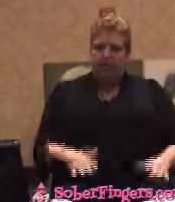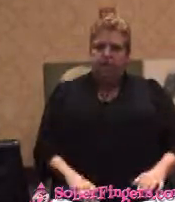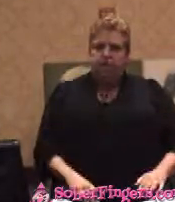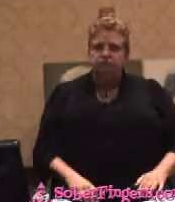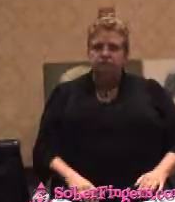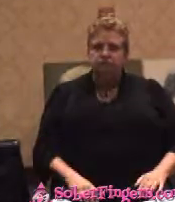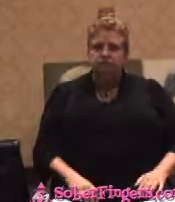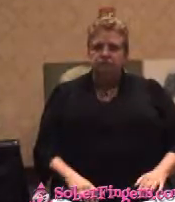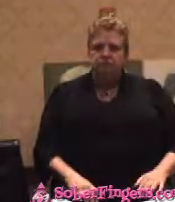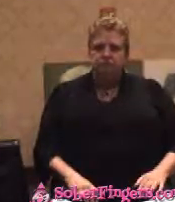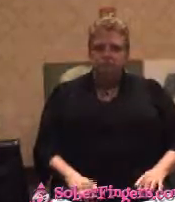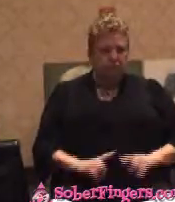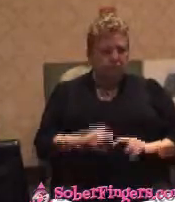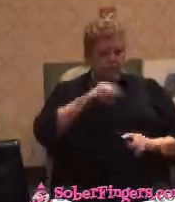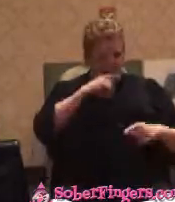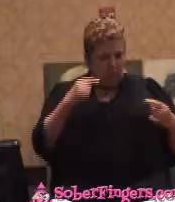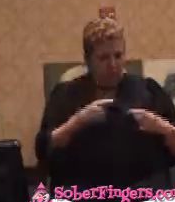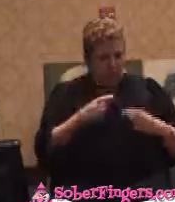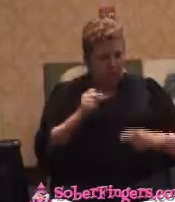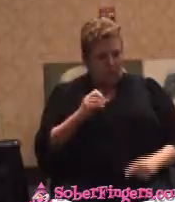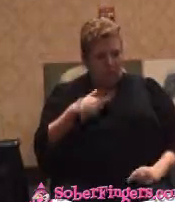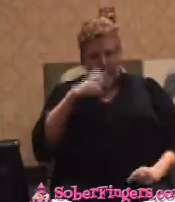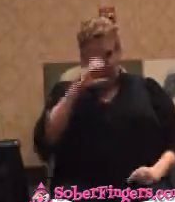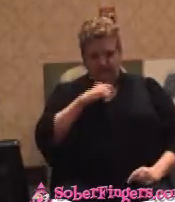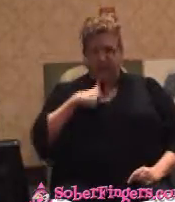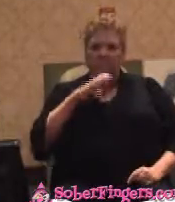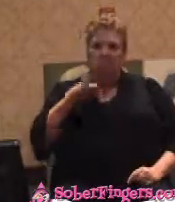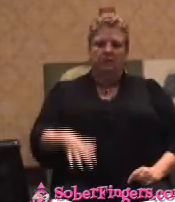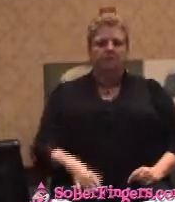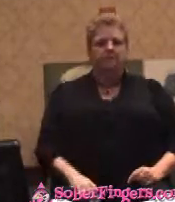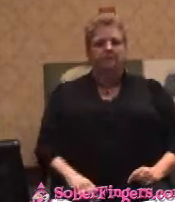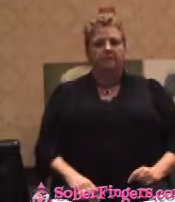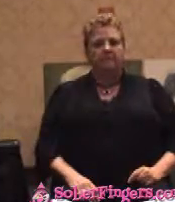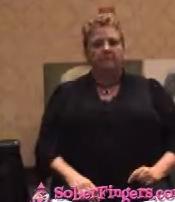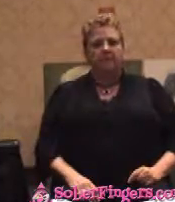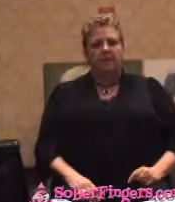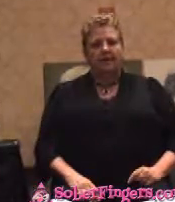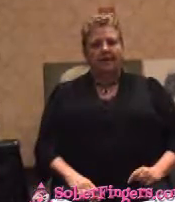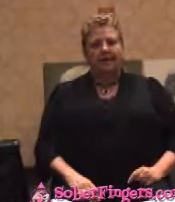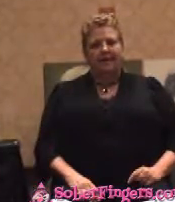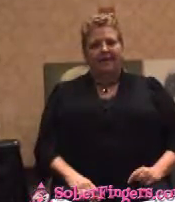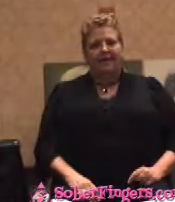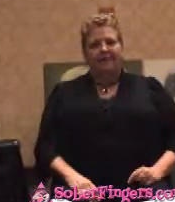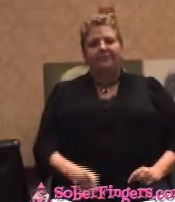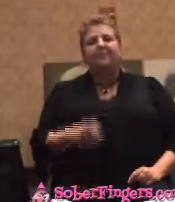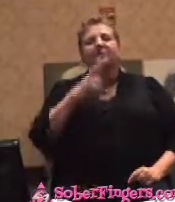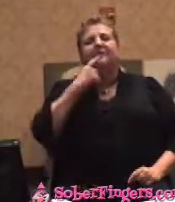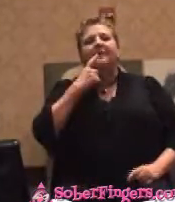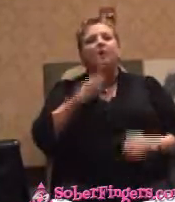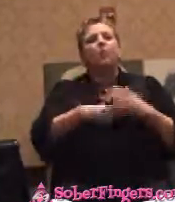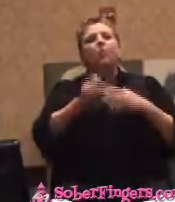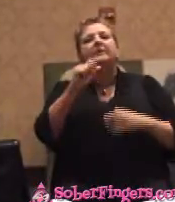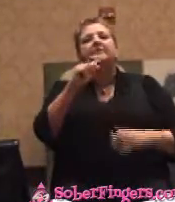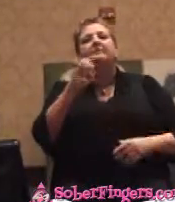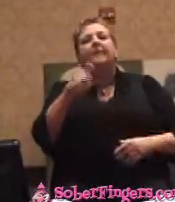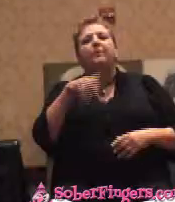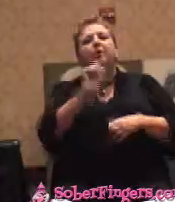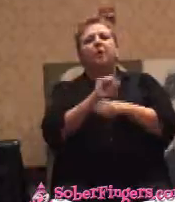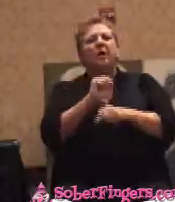But I don't hurt any work, so I'll get some fine. And they'd say, what step are you working on? Well, hell, I don't know what step